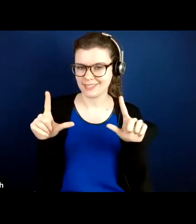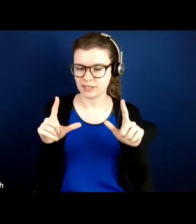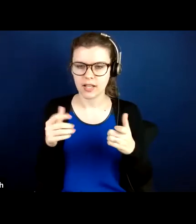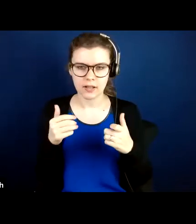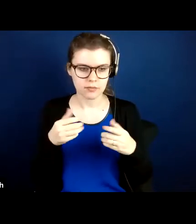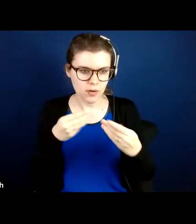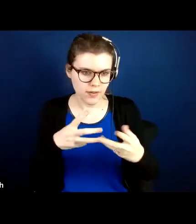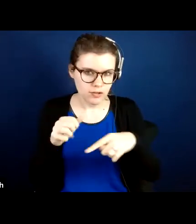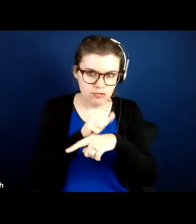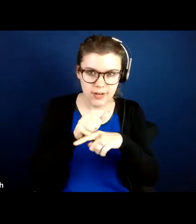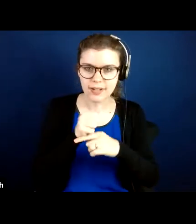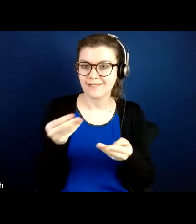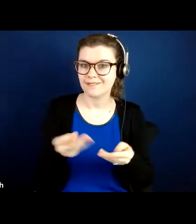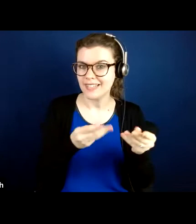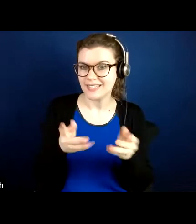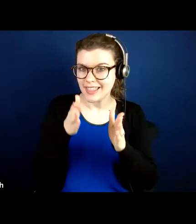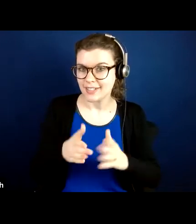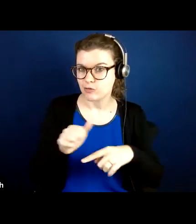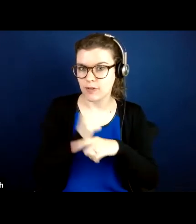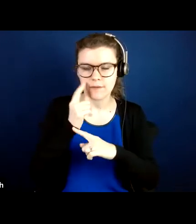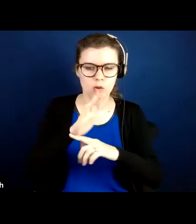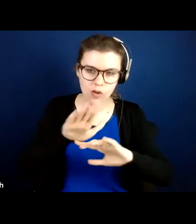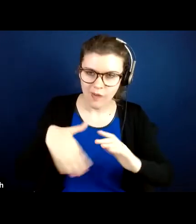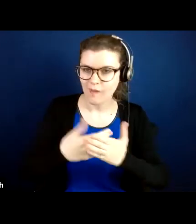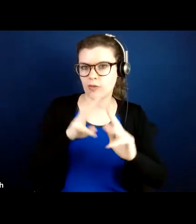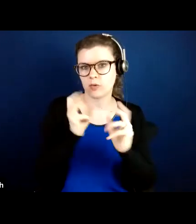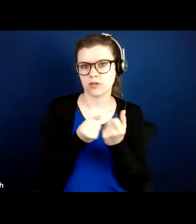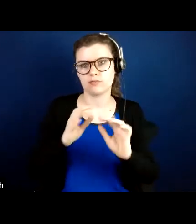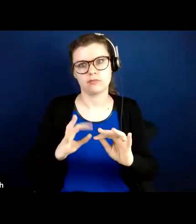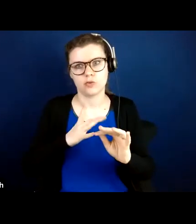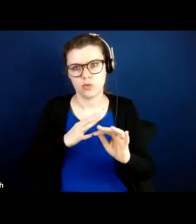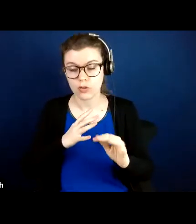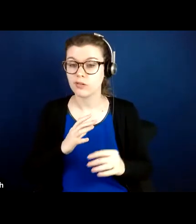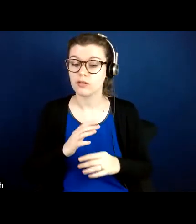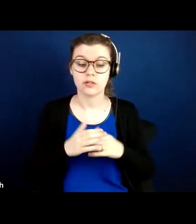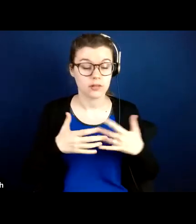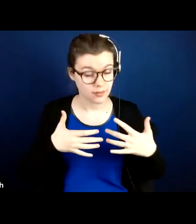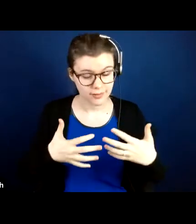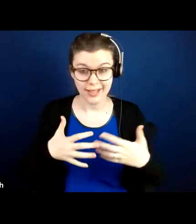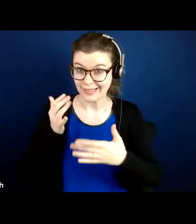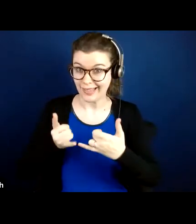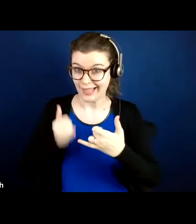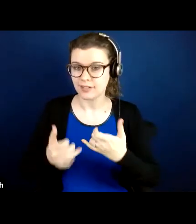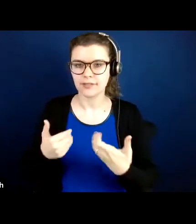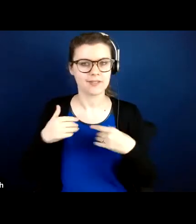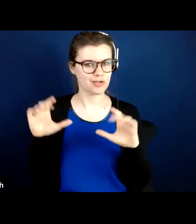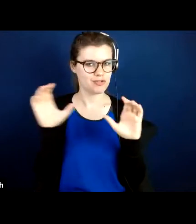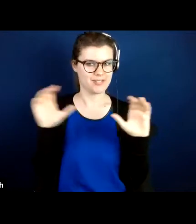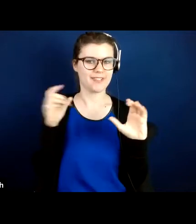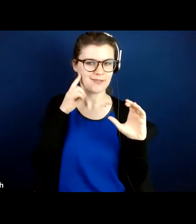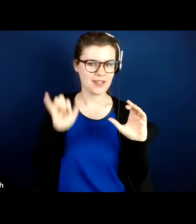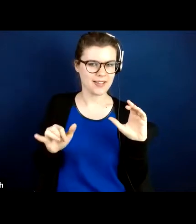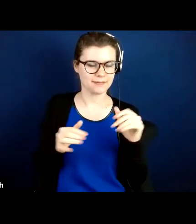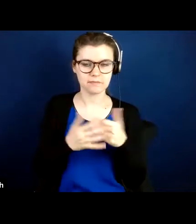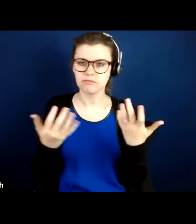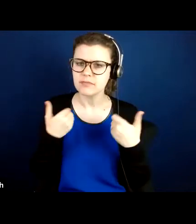for all of the workshops, which is nice. There's also a certificate that you get at the end. They have